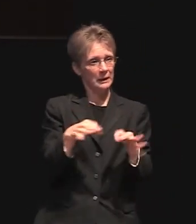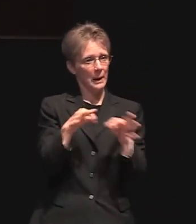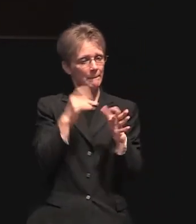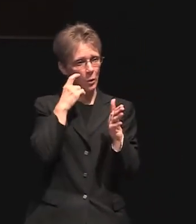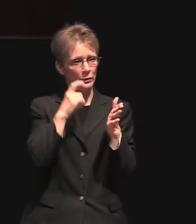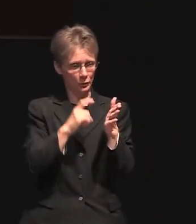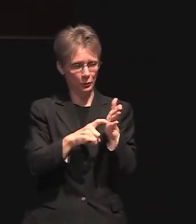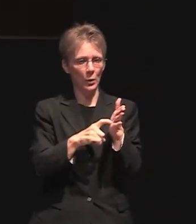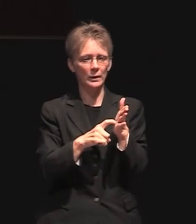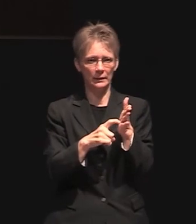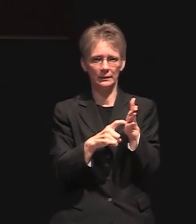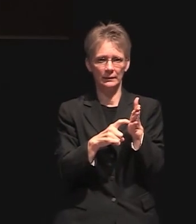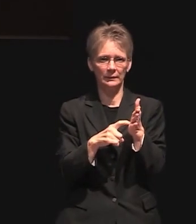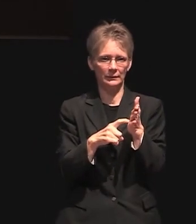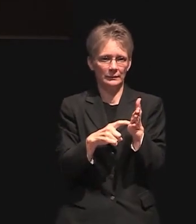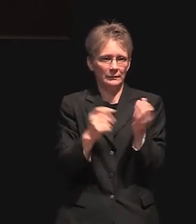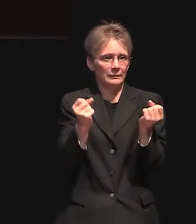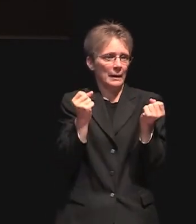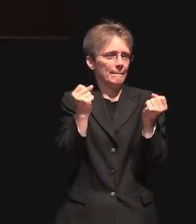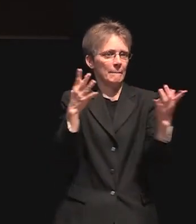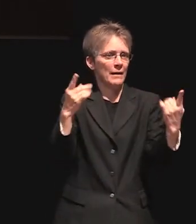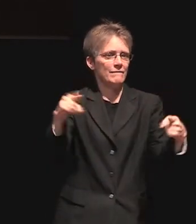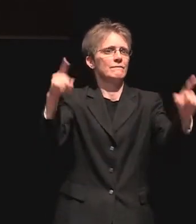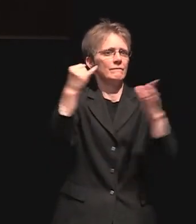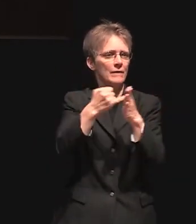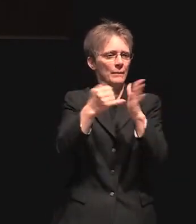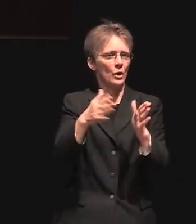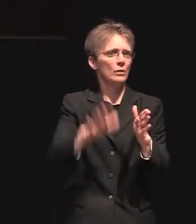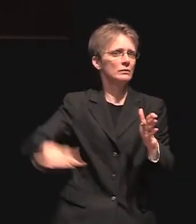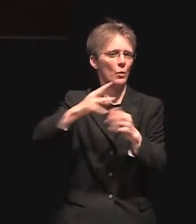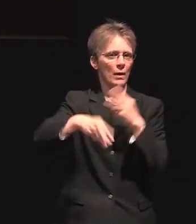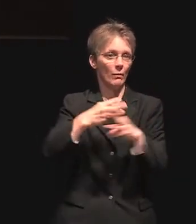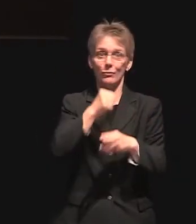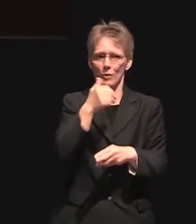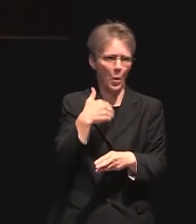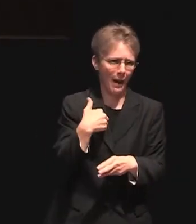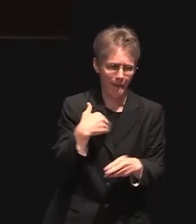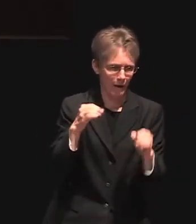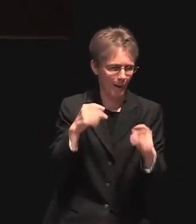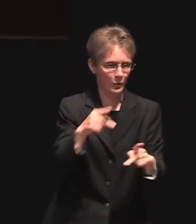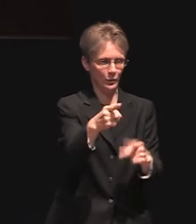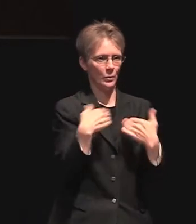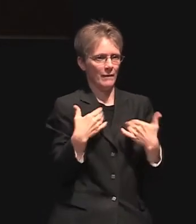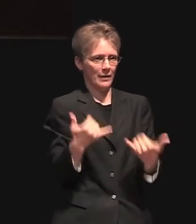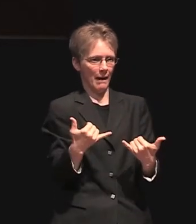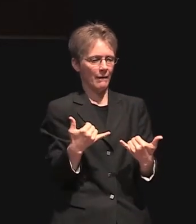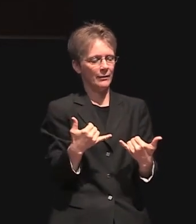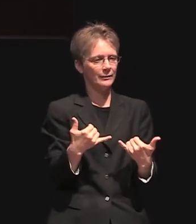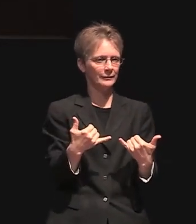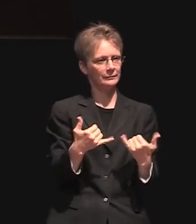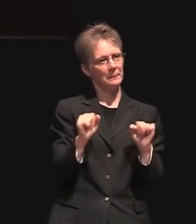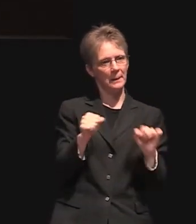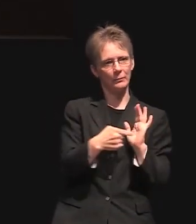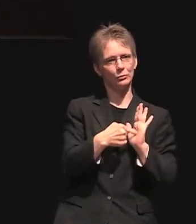have not had the opportunity and honor that you are having by exhibiting your artwork uh at the u.s